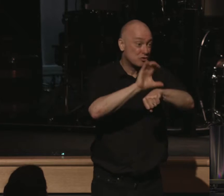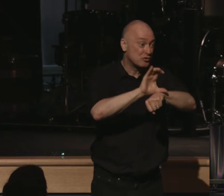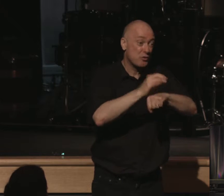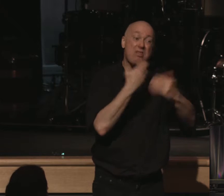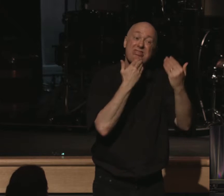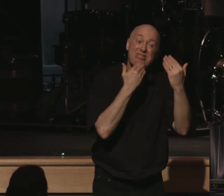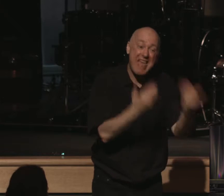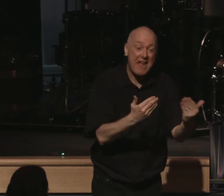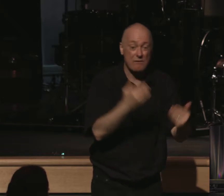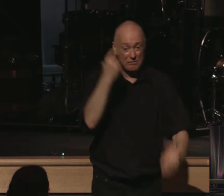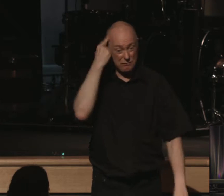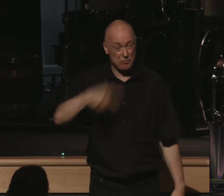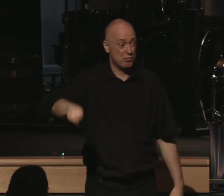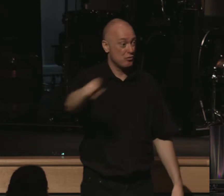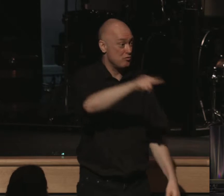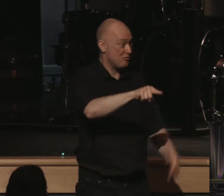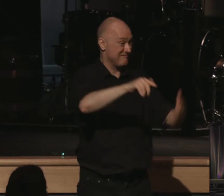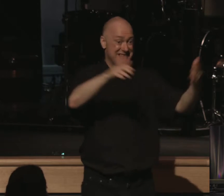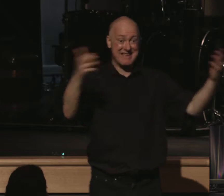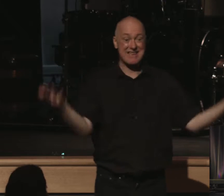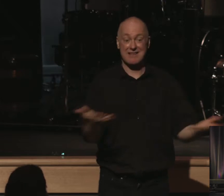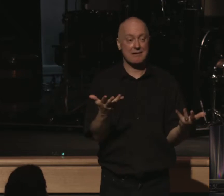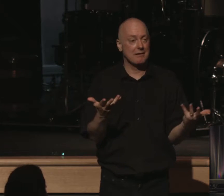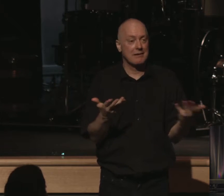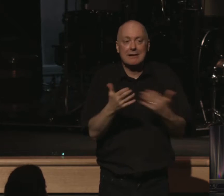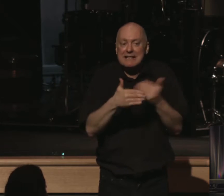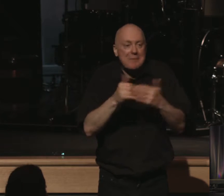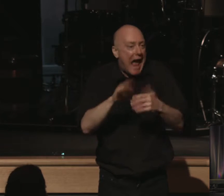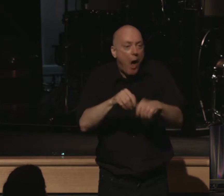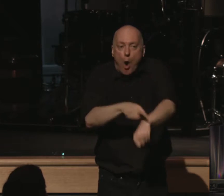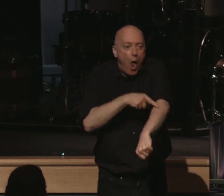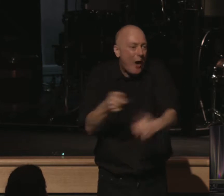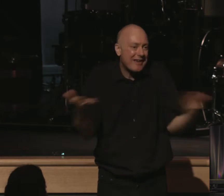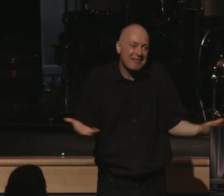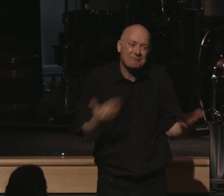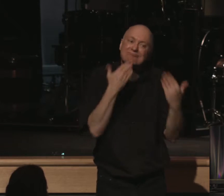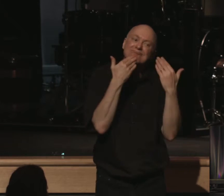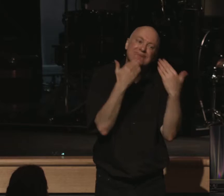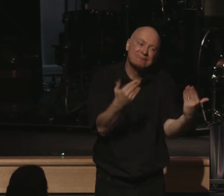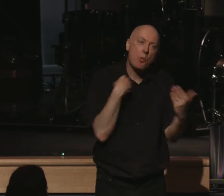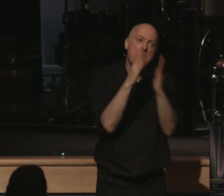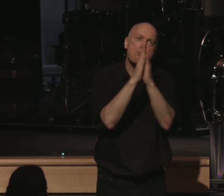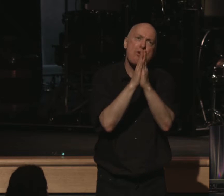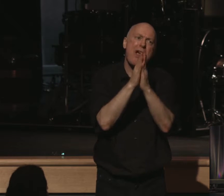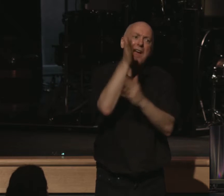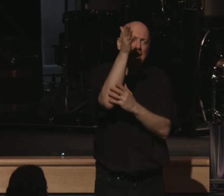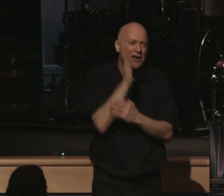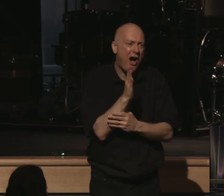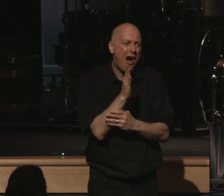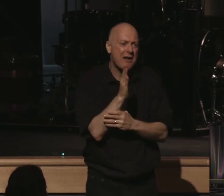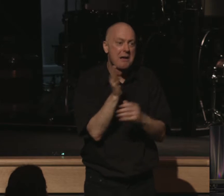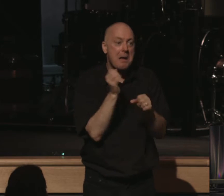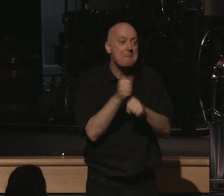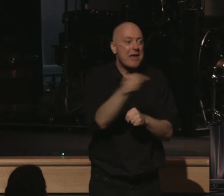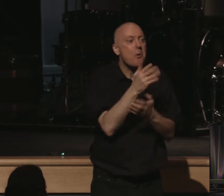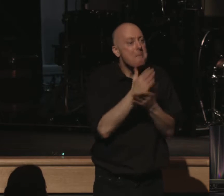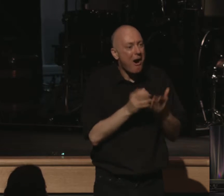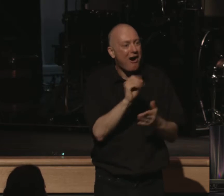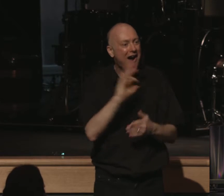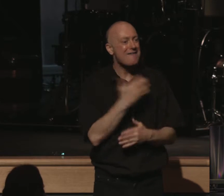thankful we are that you're here for however long you would be here. And we pray that God is making you a part of our great